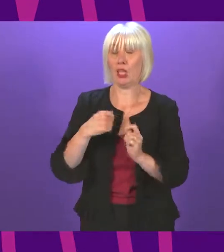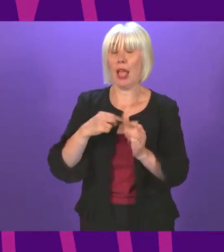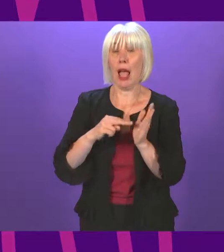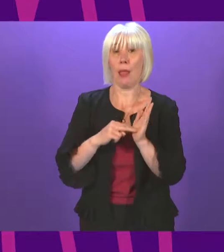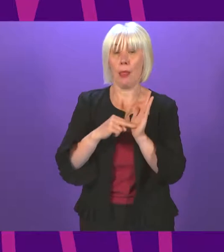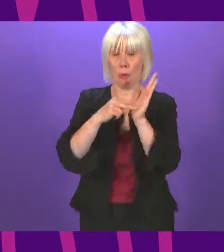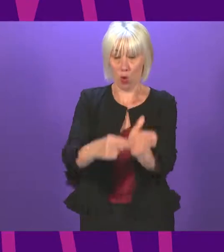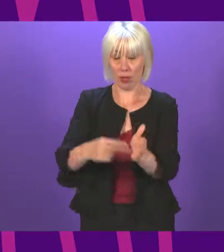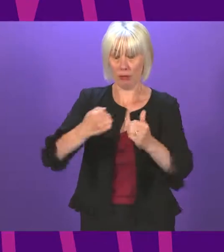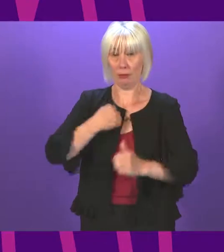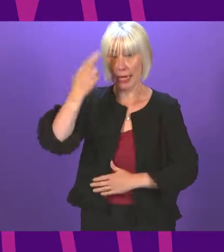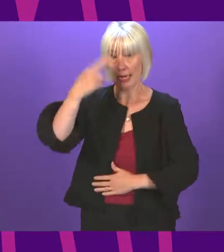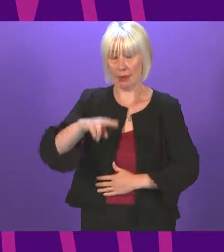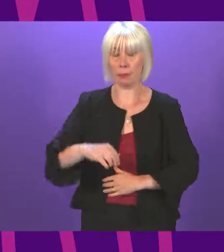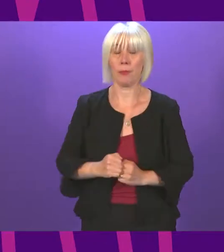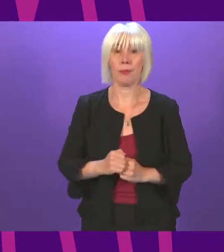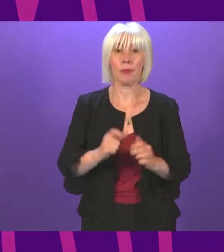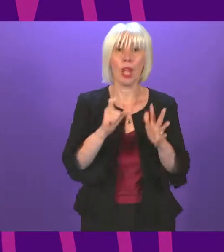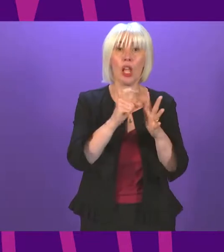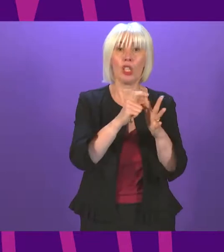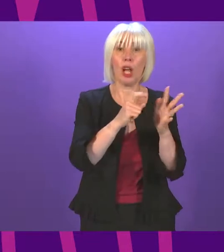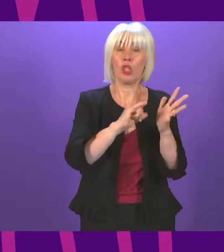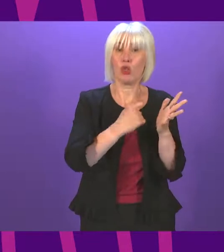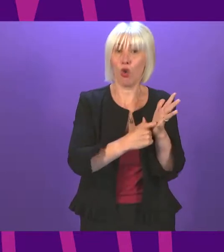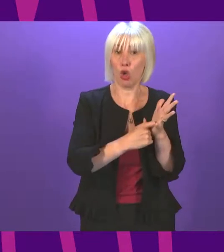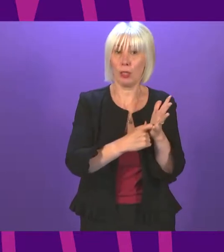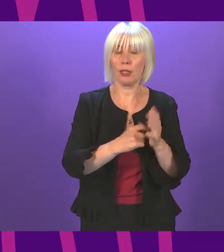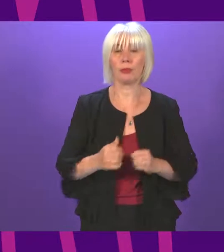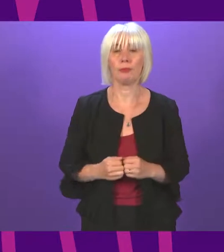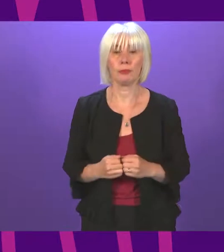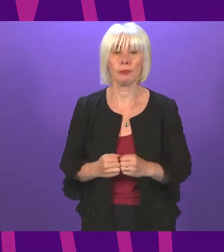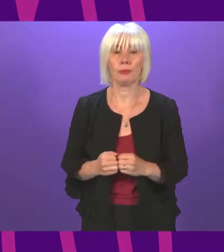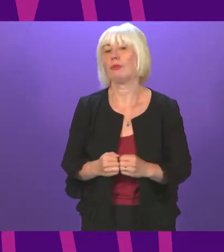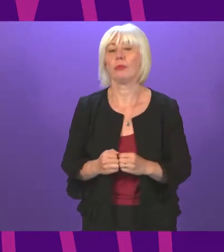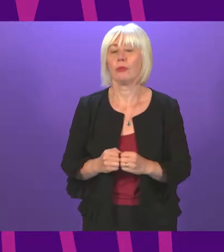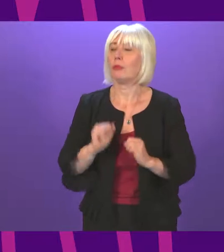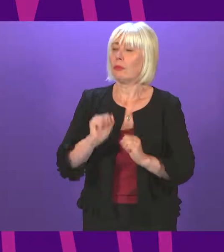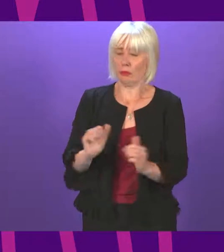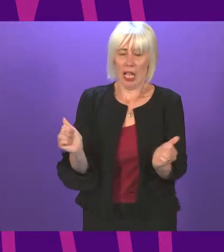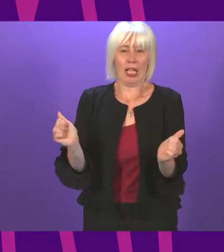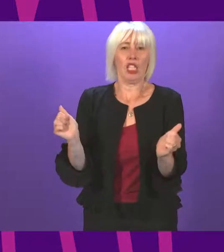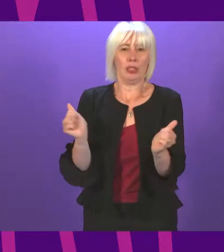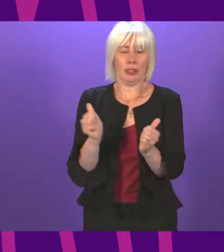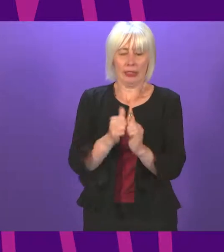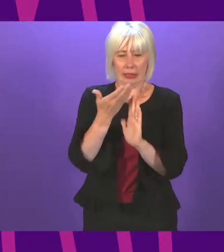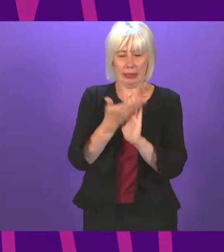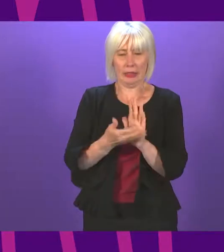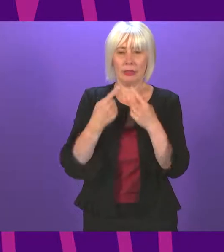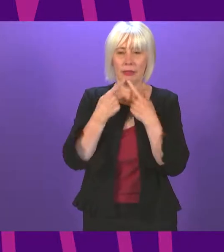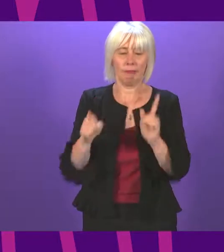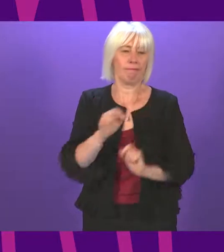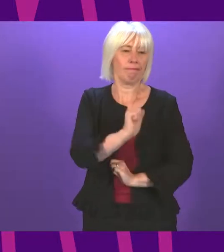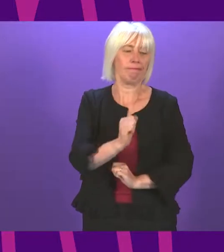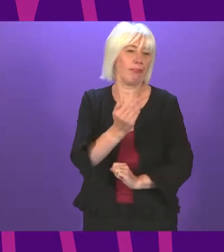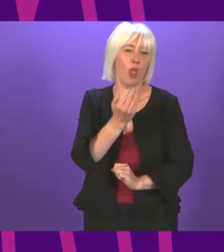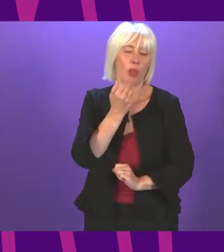Thank you. I now call Douglas Ross. Thank you, presiding officer. When this deal was announced, it confirmed that the Greens had finally given